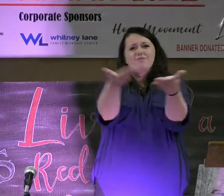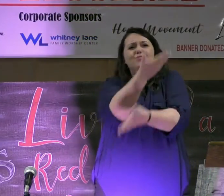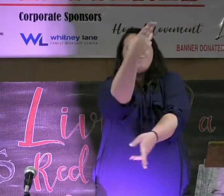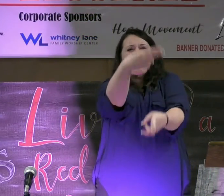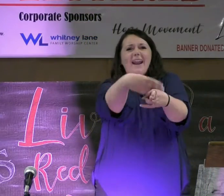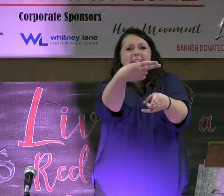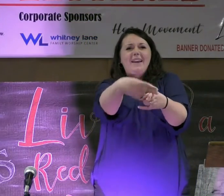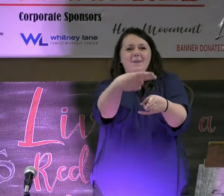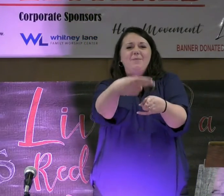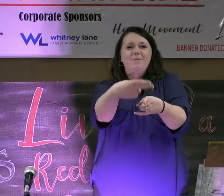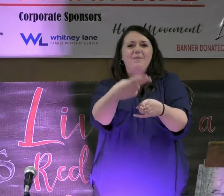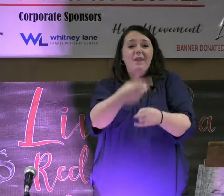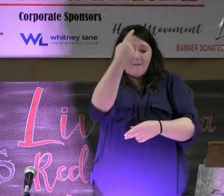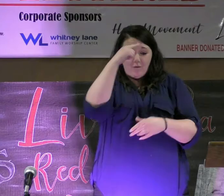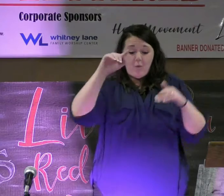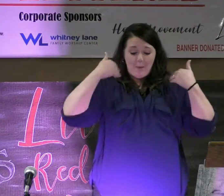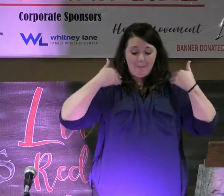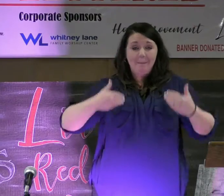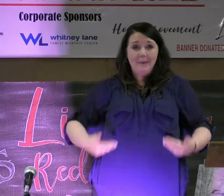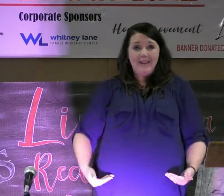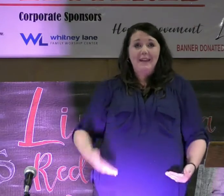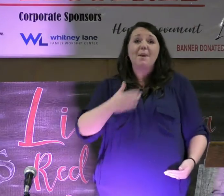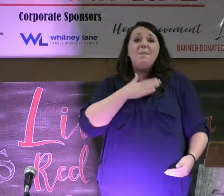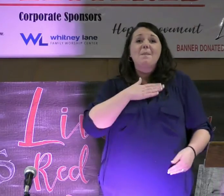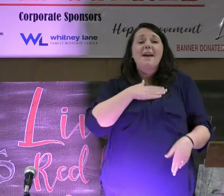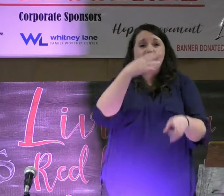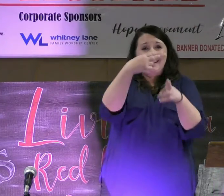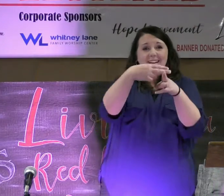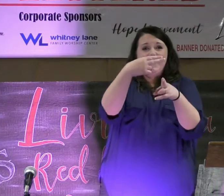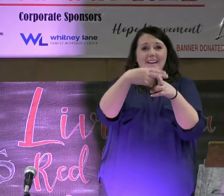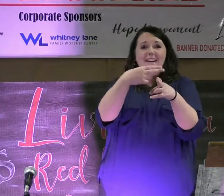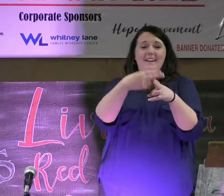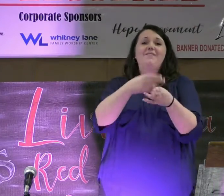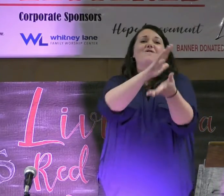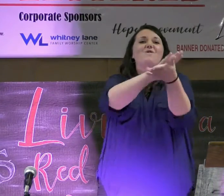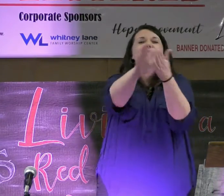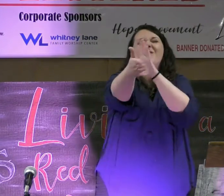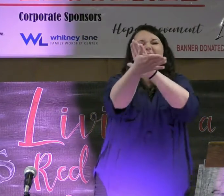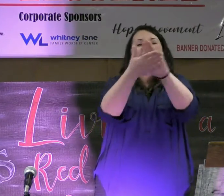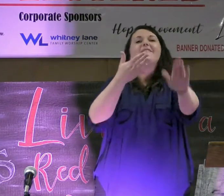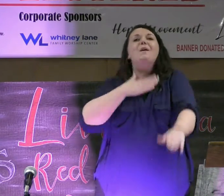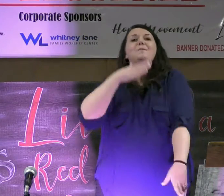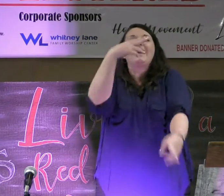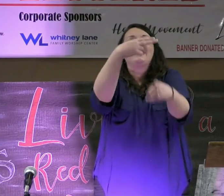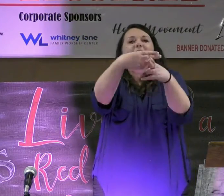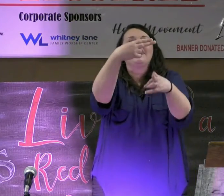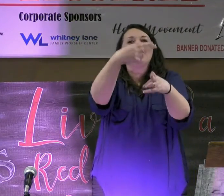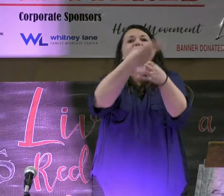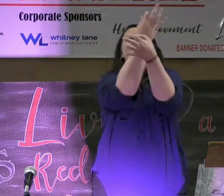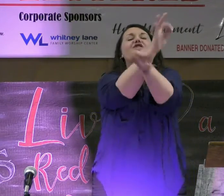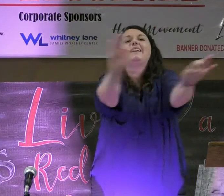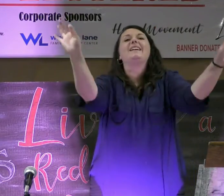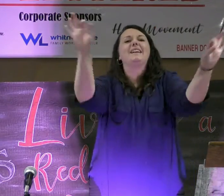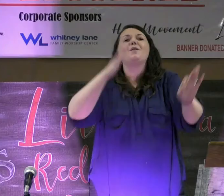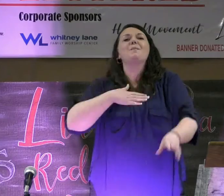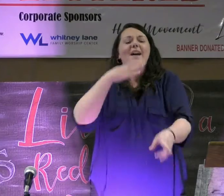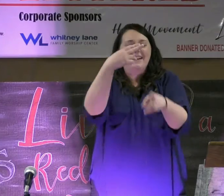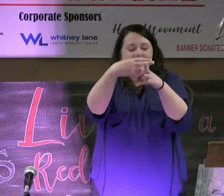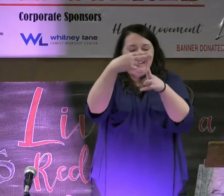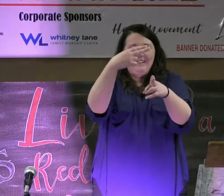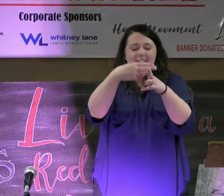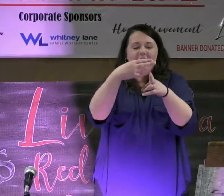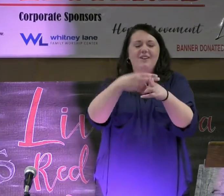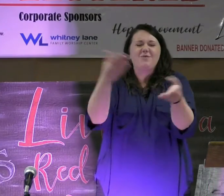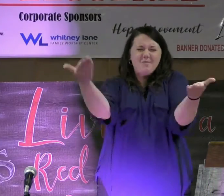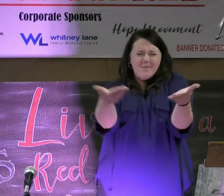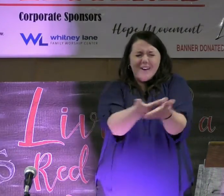And for me, my name is forgiven. My name is free. My name